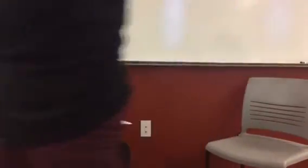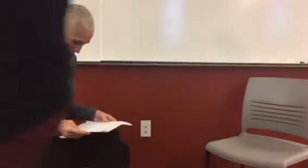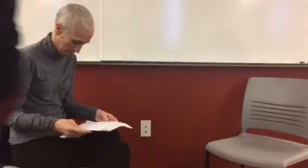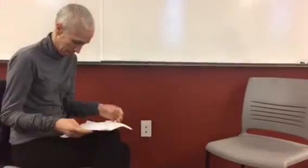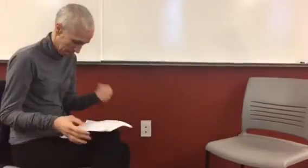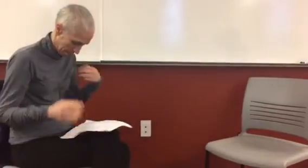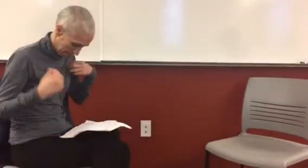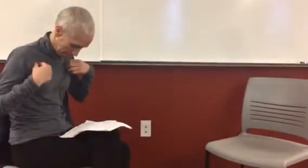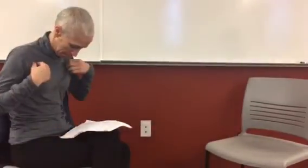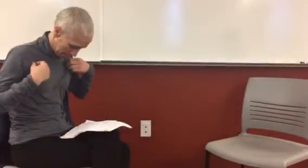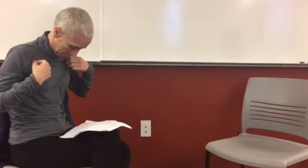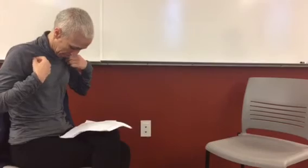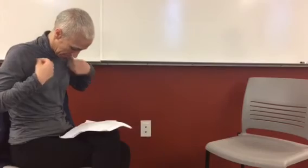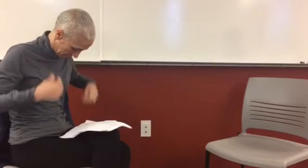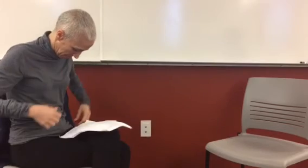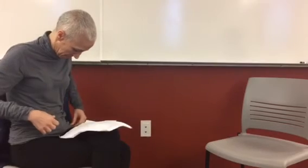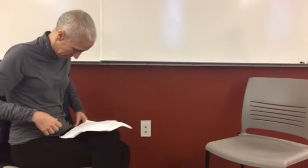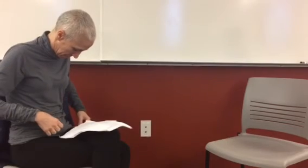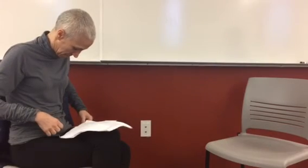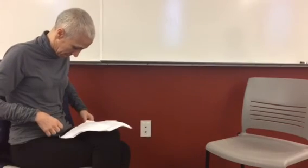And then there's a stop for that. Yes.